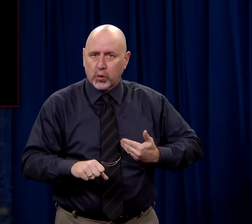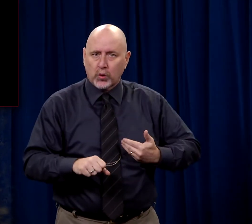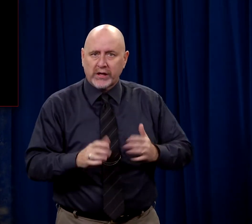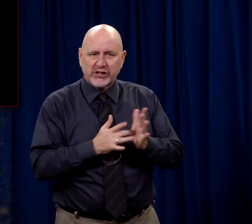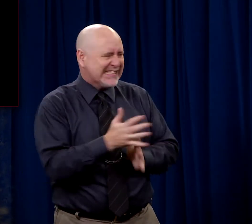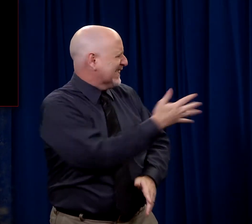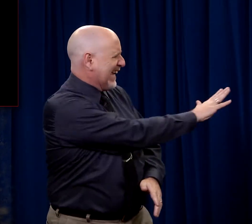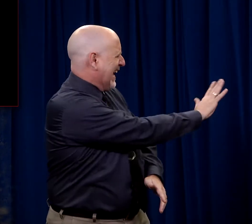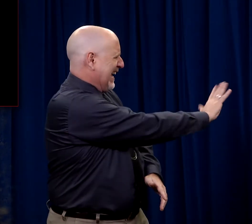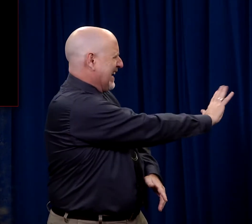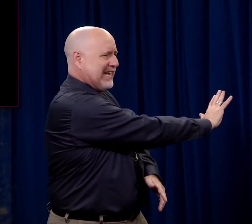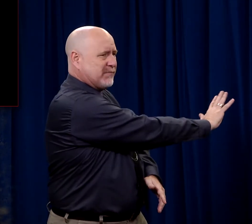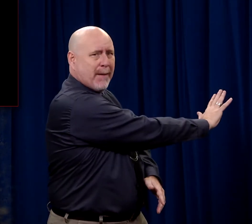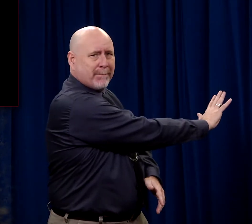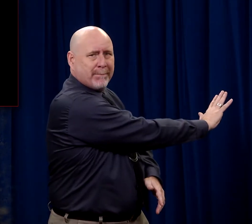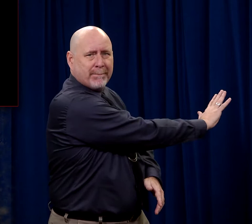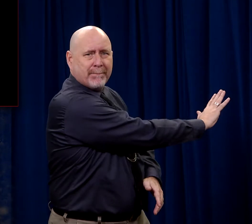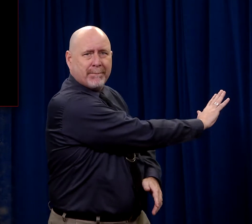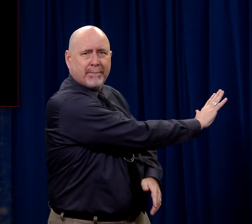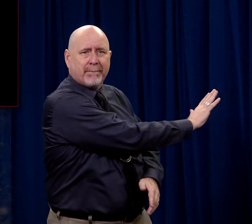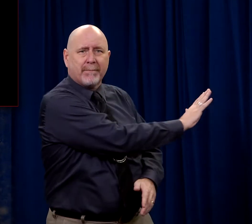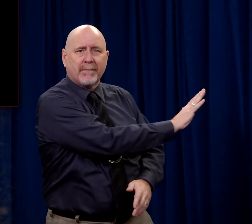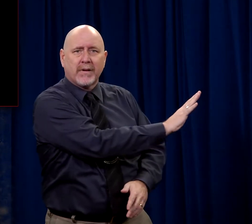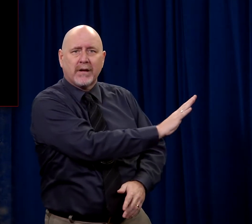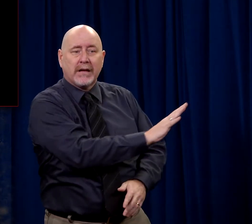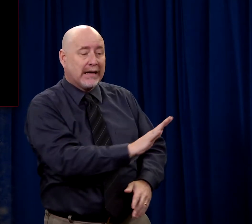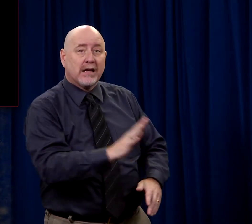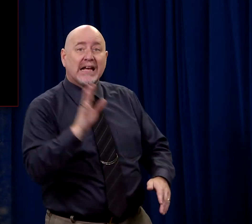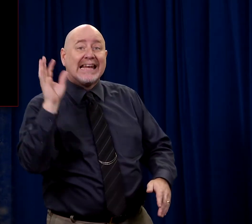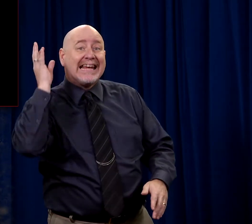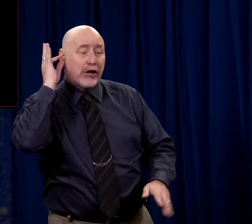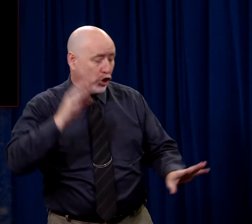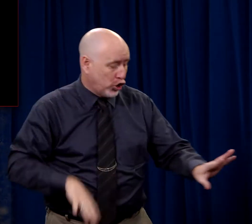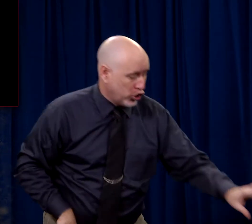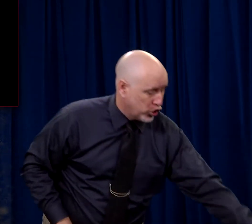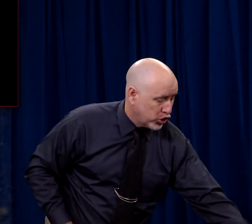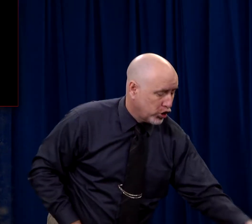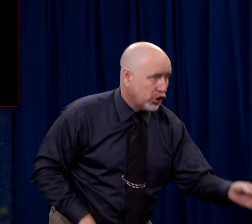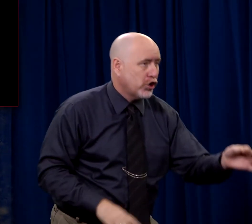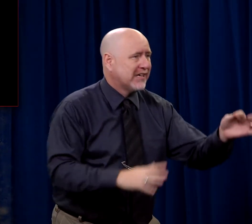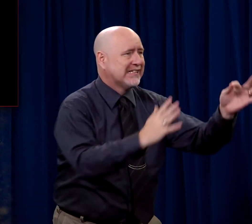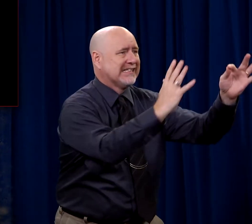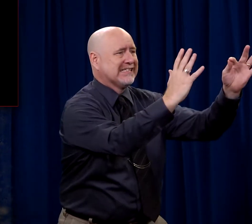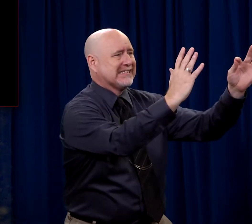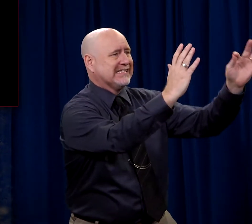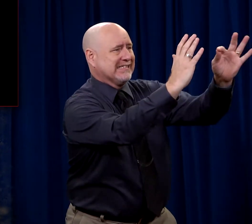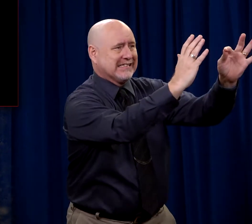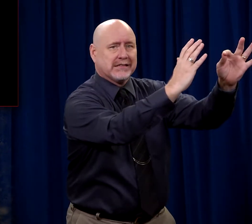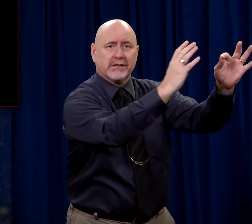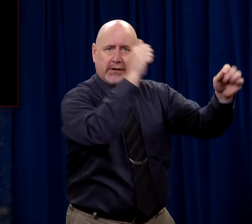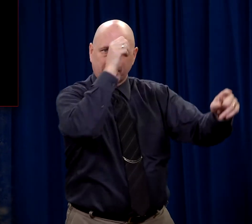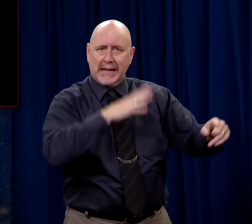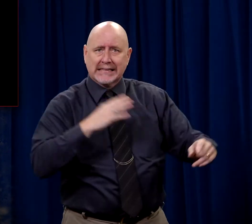And Jesus said, stop it. Wait, wait, wait, stop. And he takes the ear and he reattaches it.